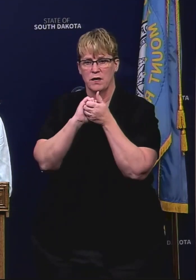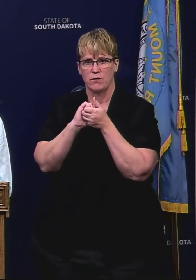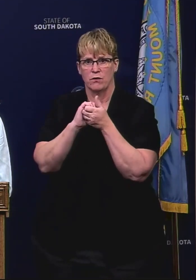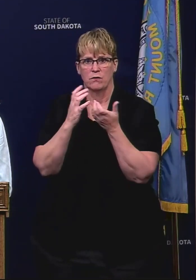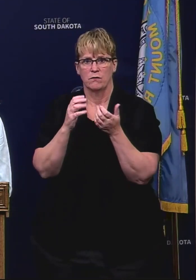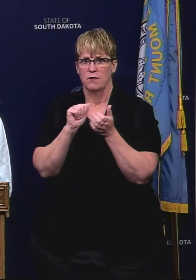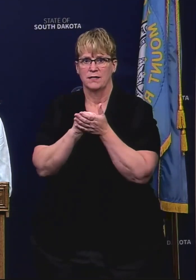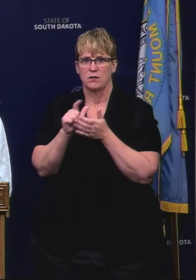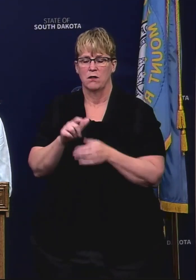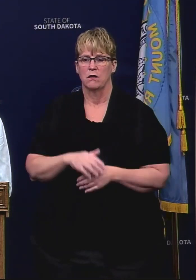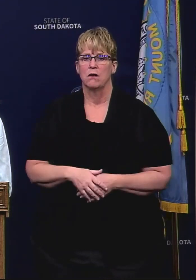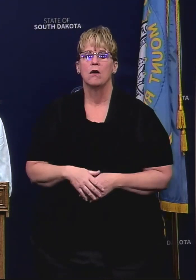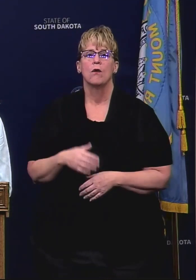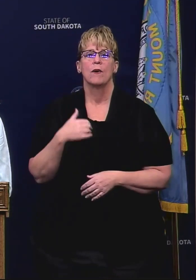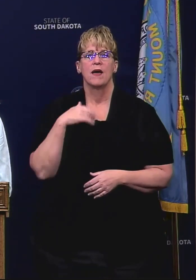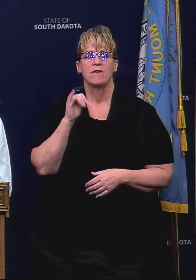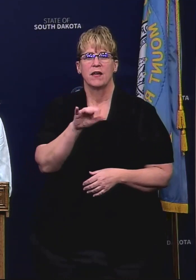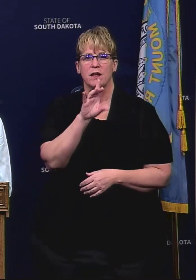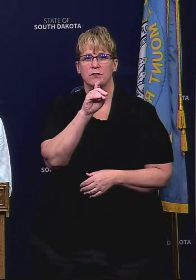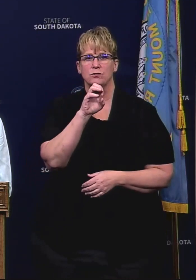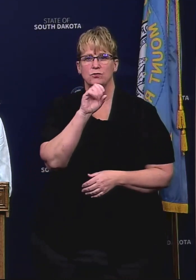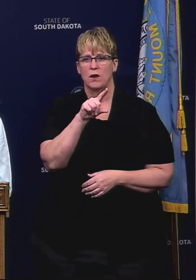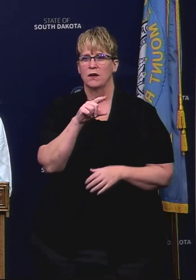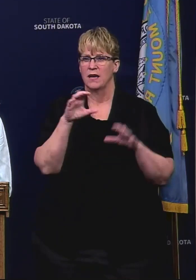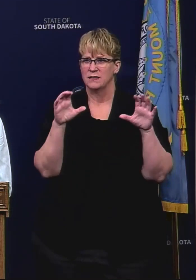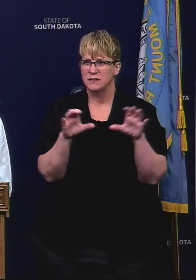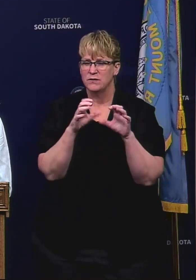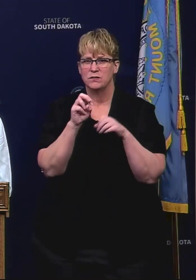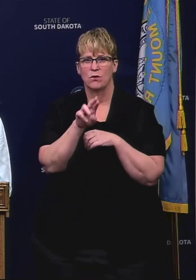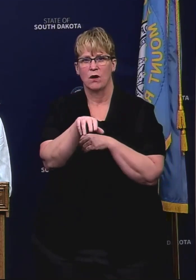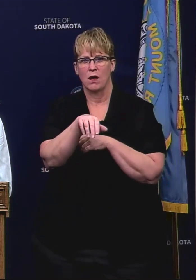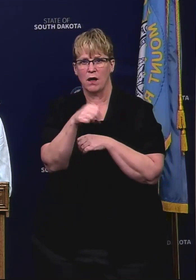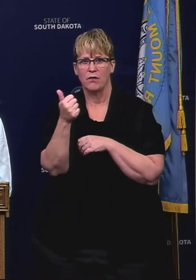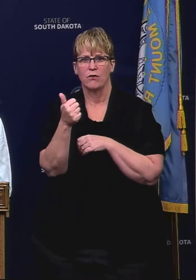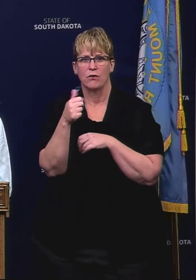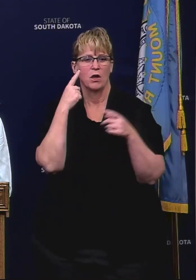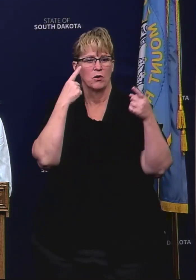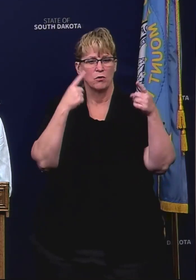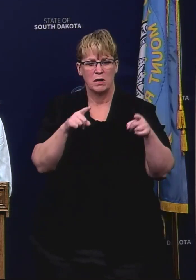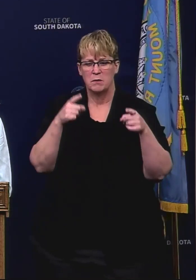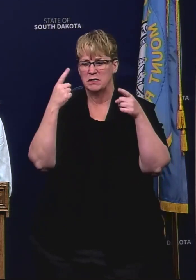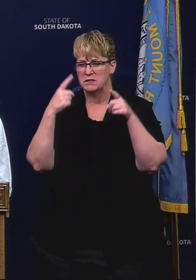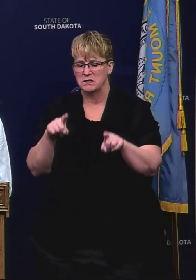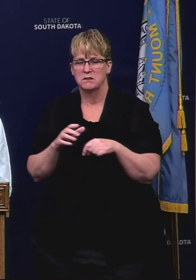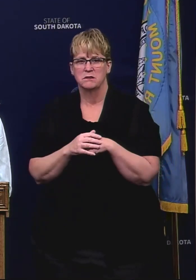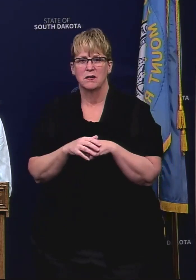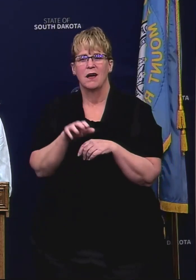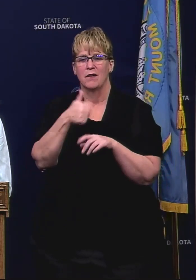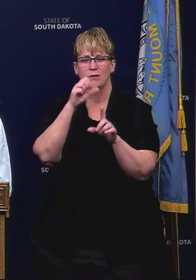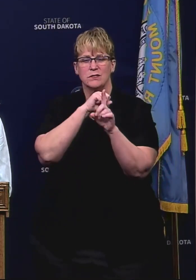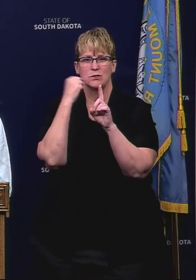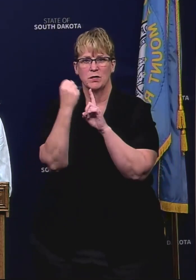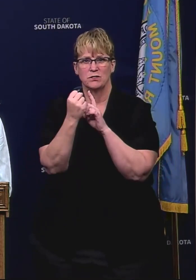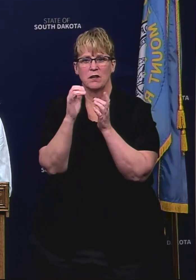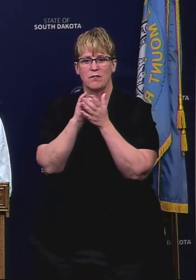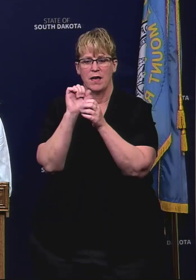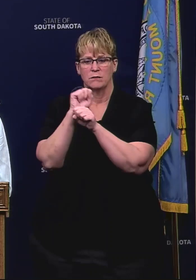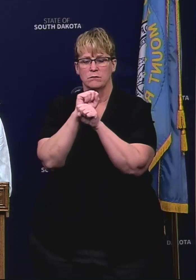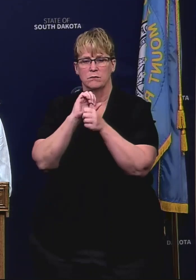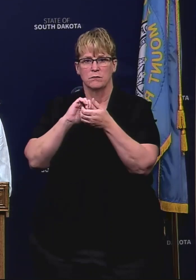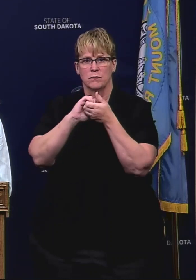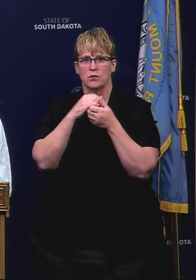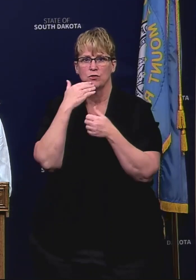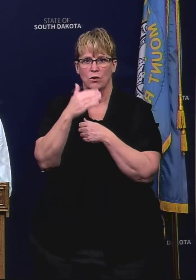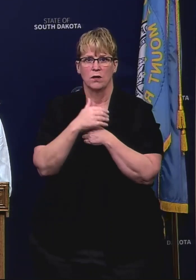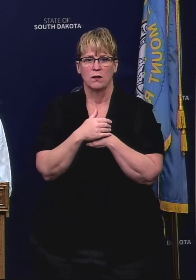in partnership we have those on on drug enforcement activities or other extradition agreements or other situations where that partnership works